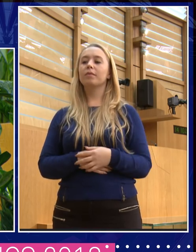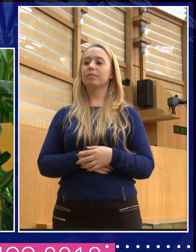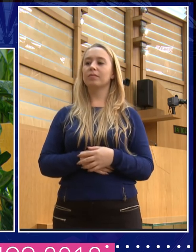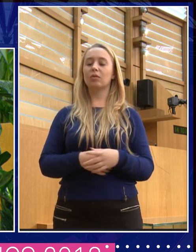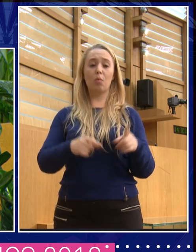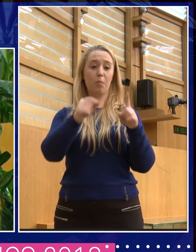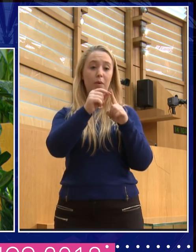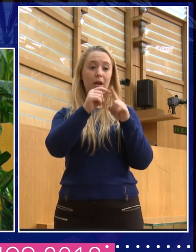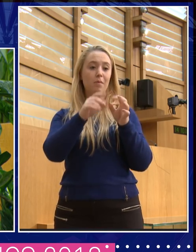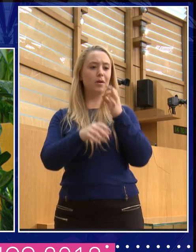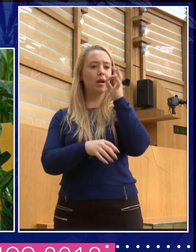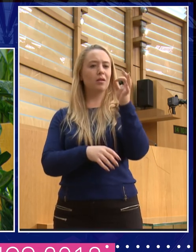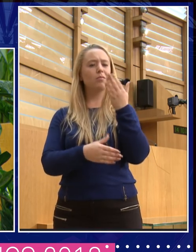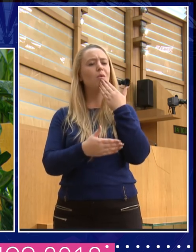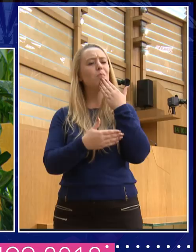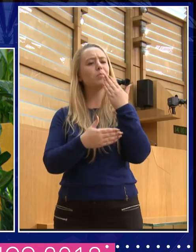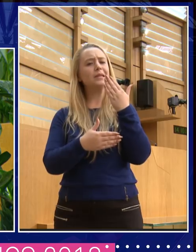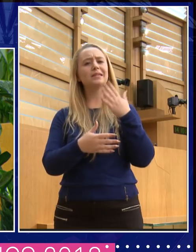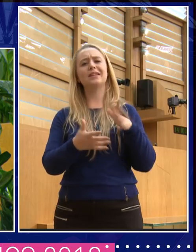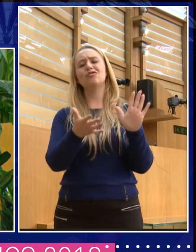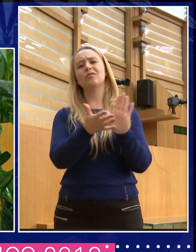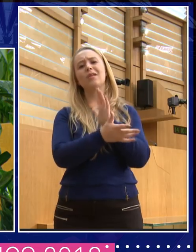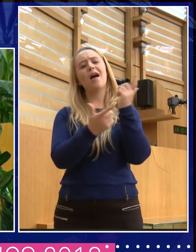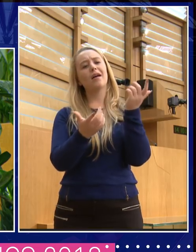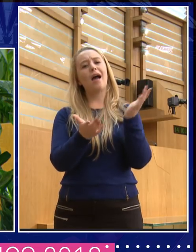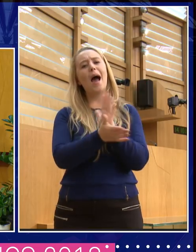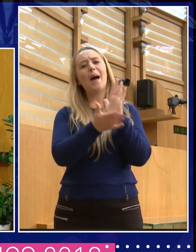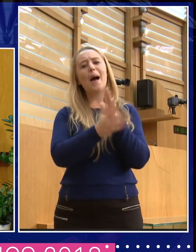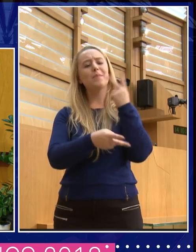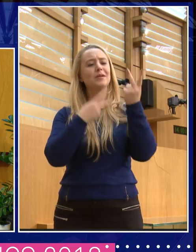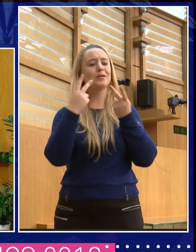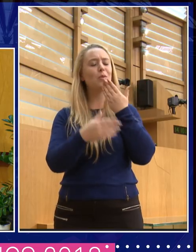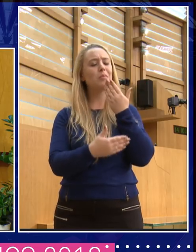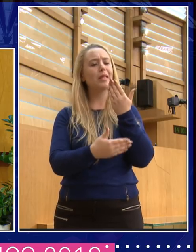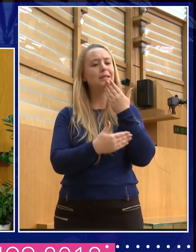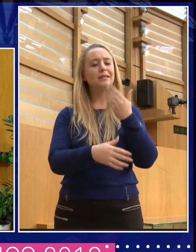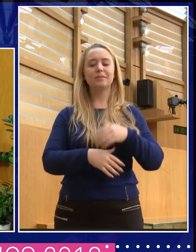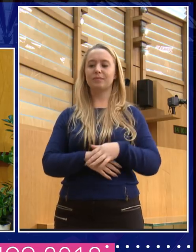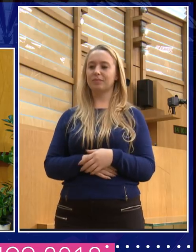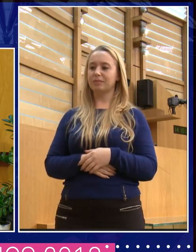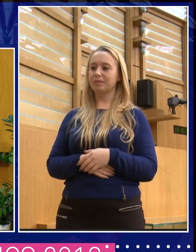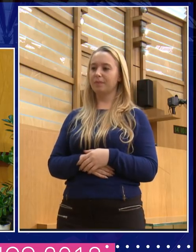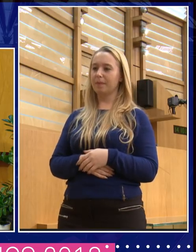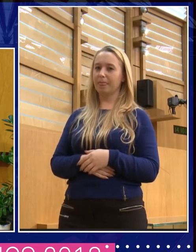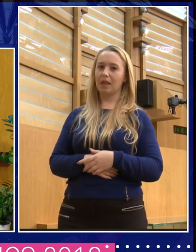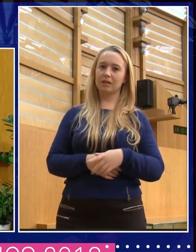please play something a little bit more cheerful? At which point, this wet behind the ears teenager